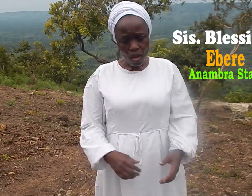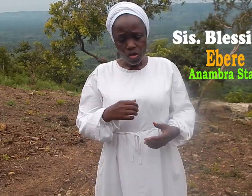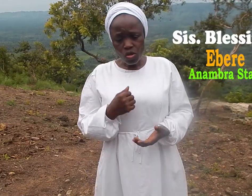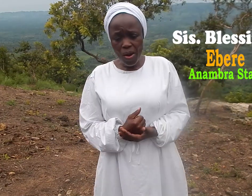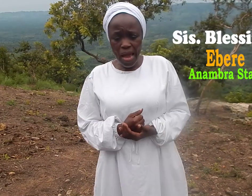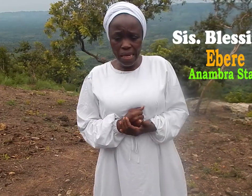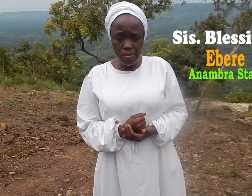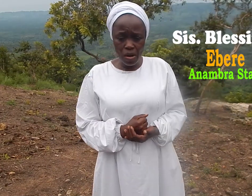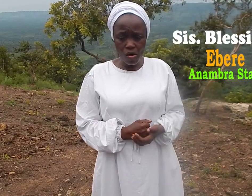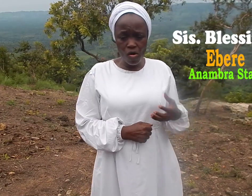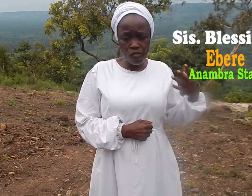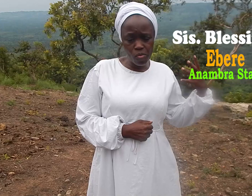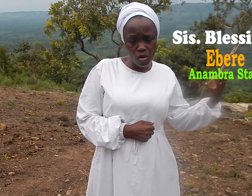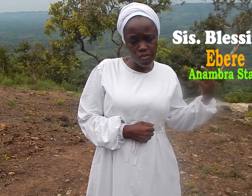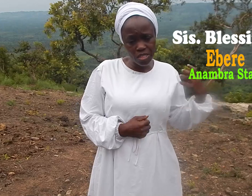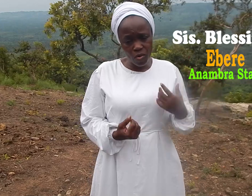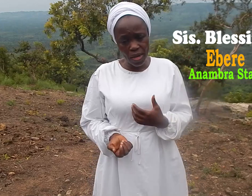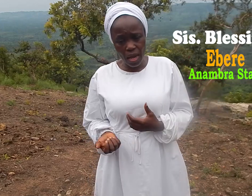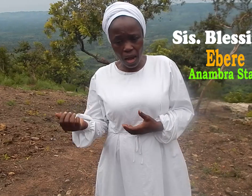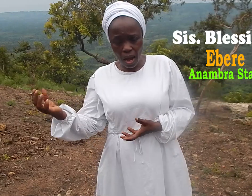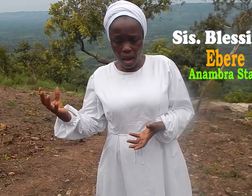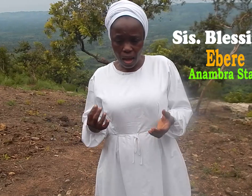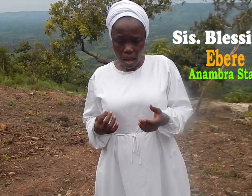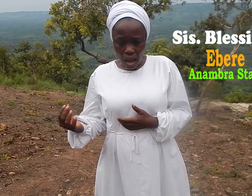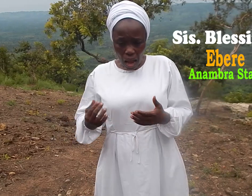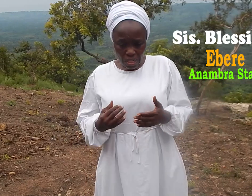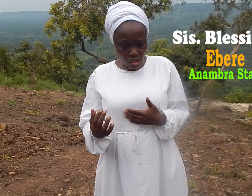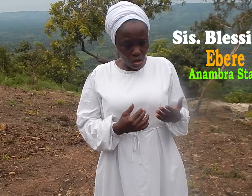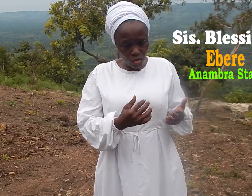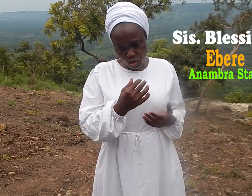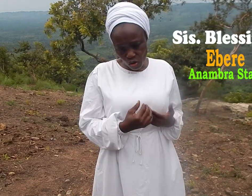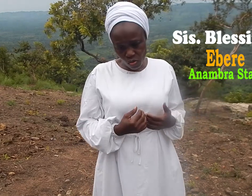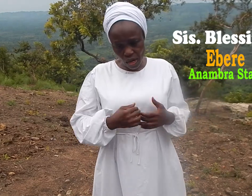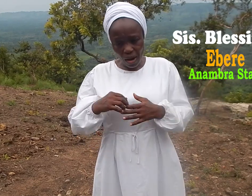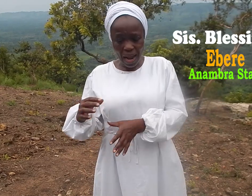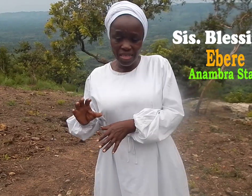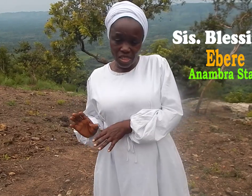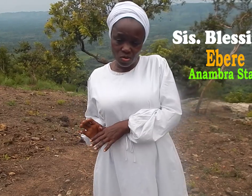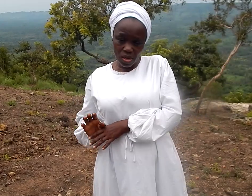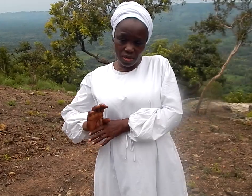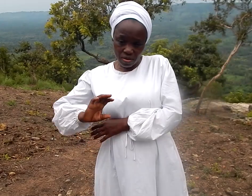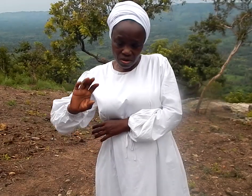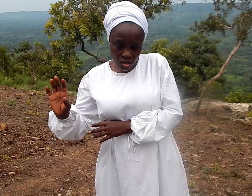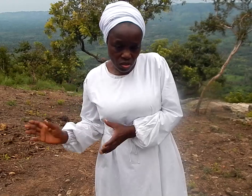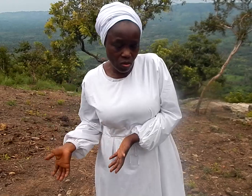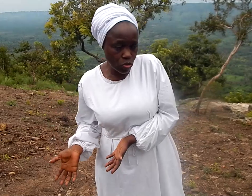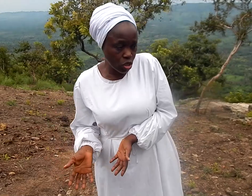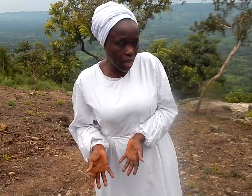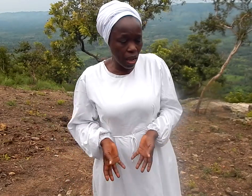their we are telling us about If you are in you on